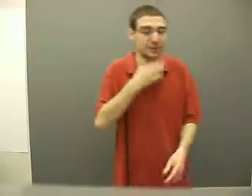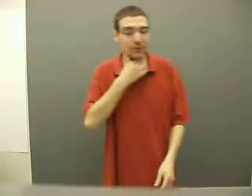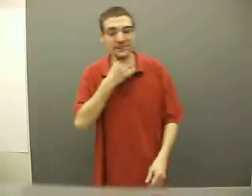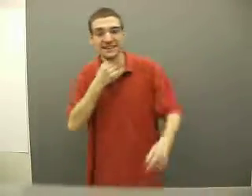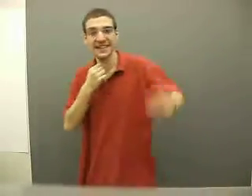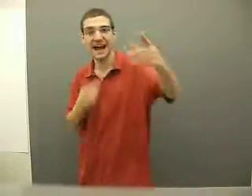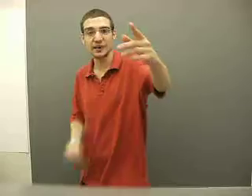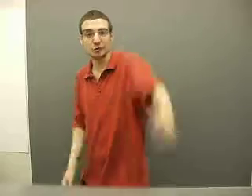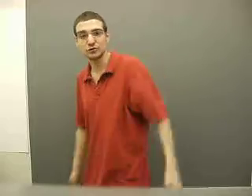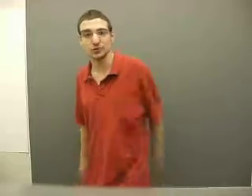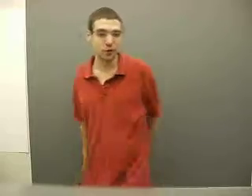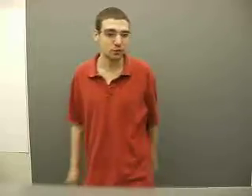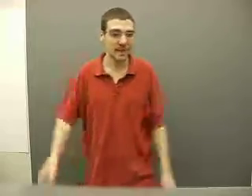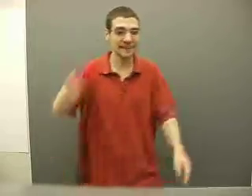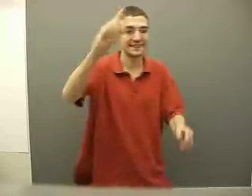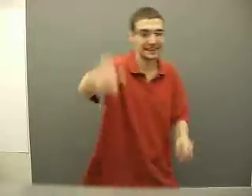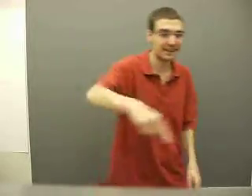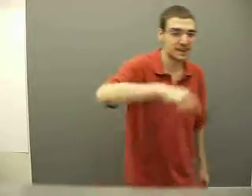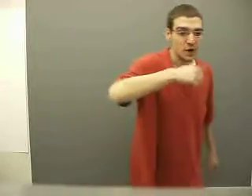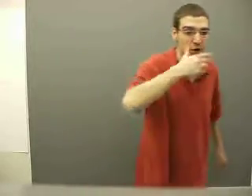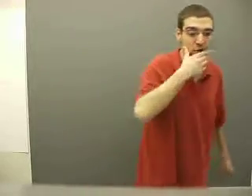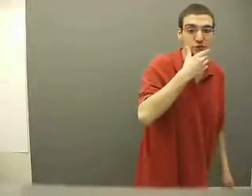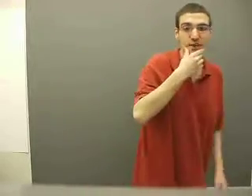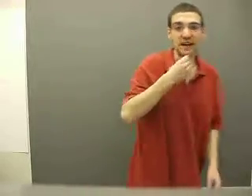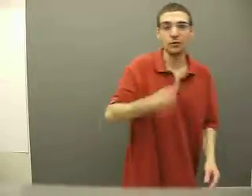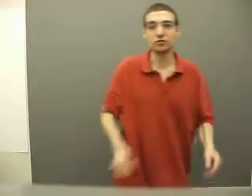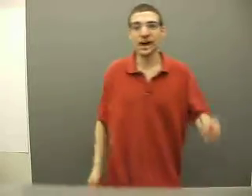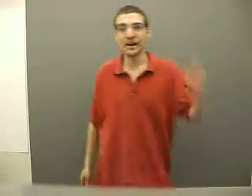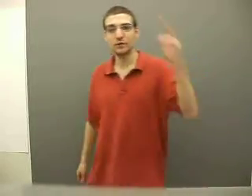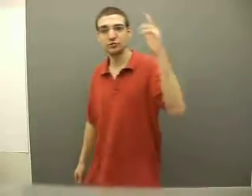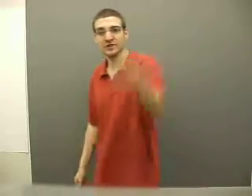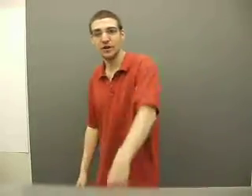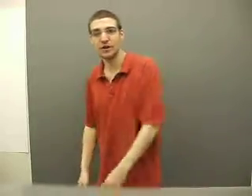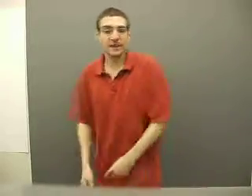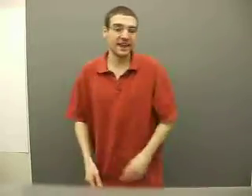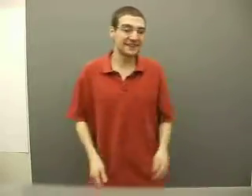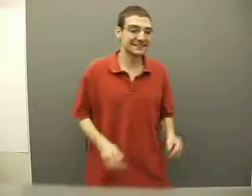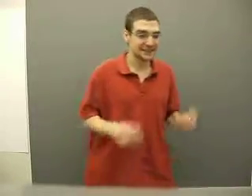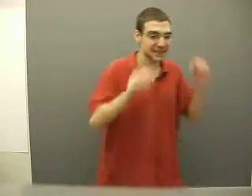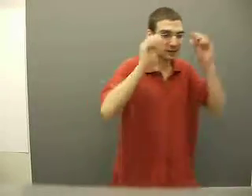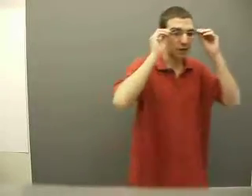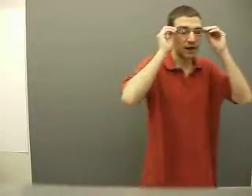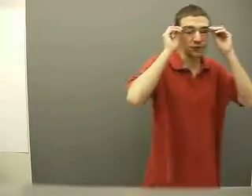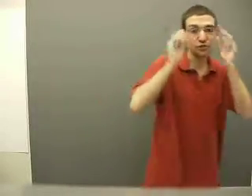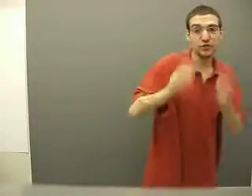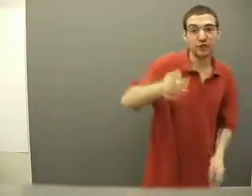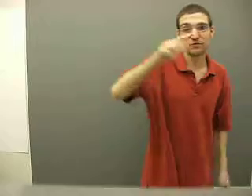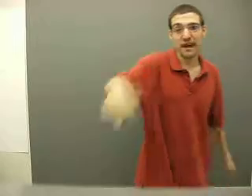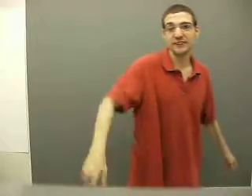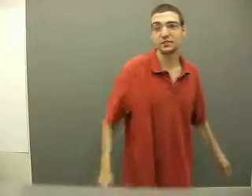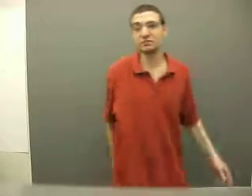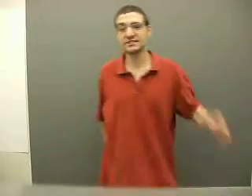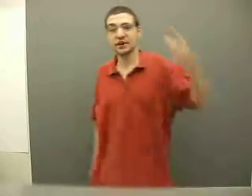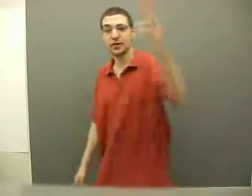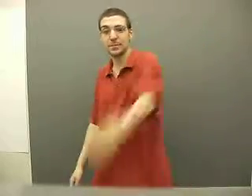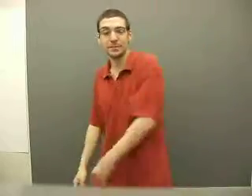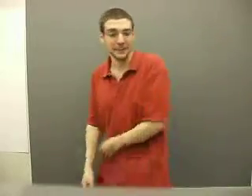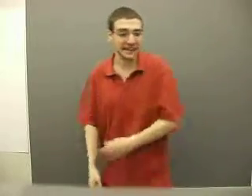bullshit. I don't know. Like, yeah. Why don't you gotta go ride yourself? Like, damn. Why don't you try to ride yourself with me?